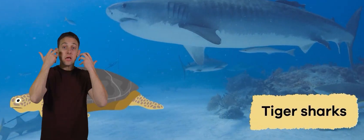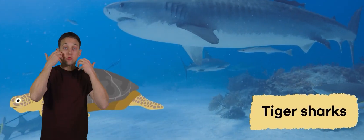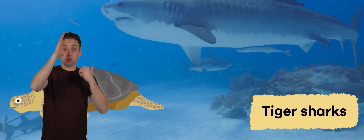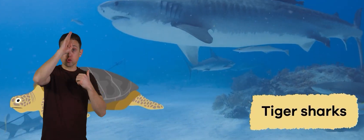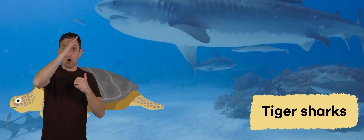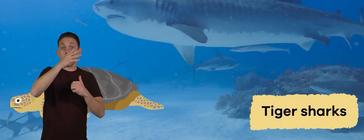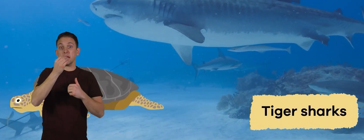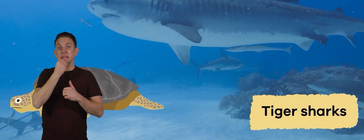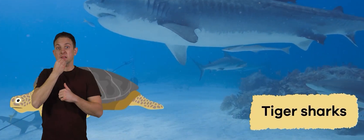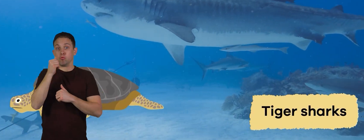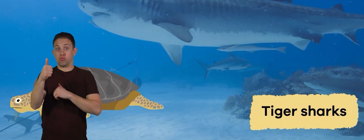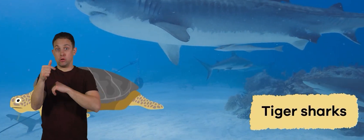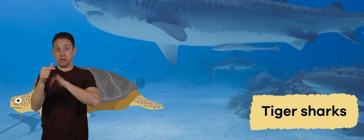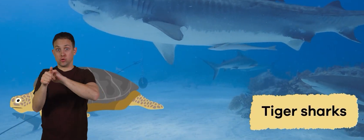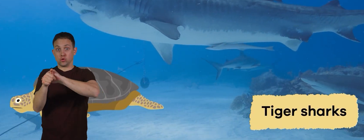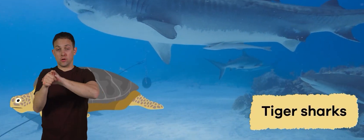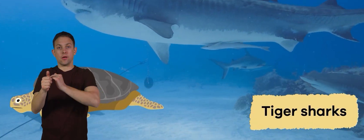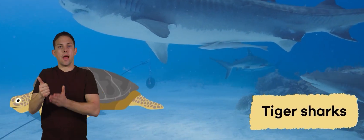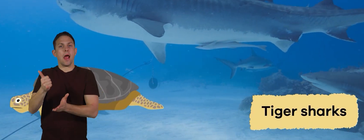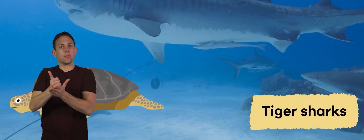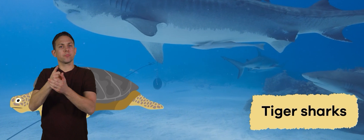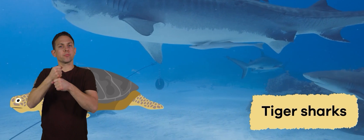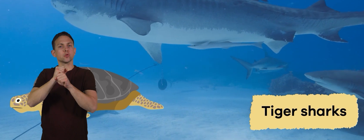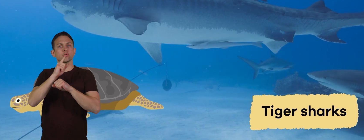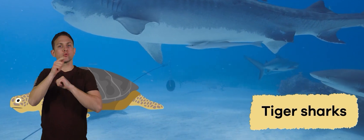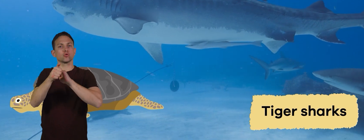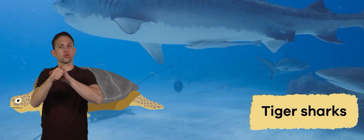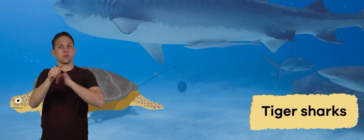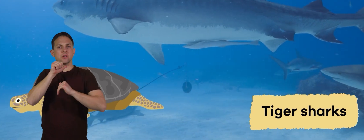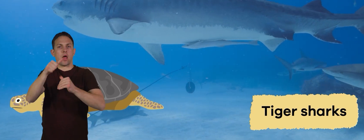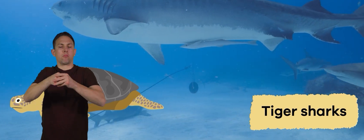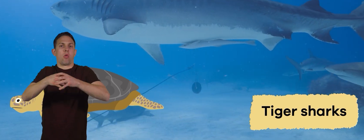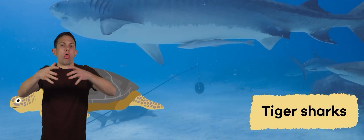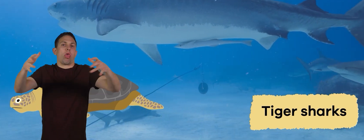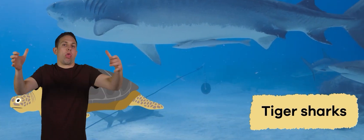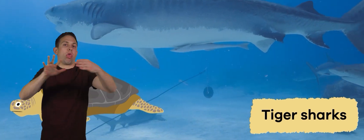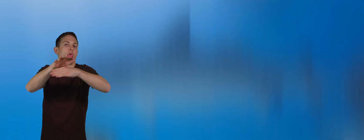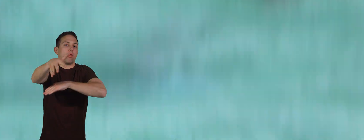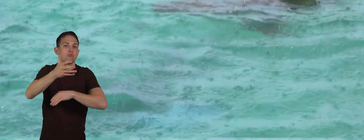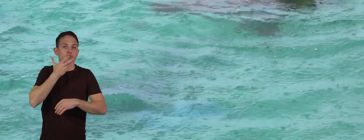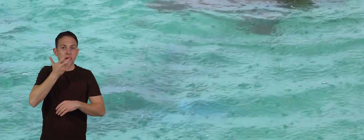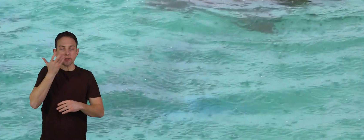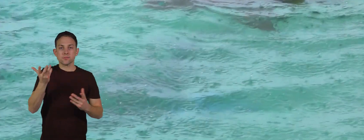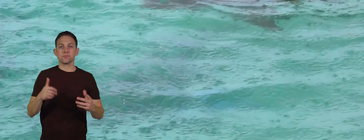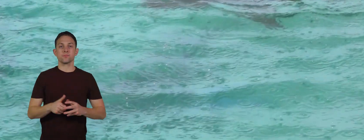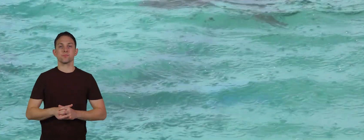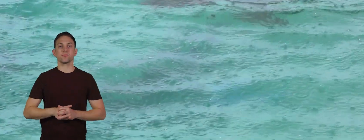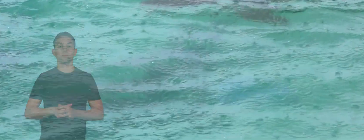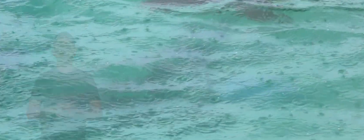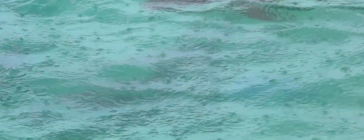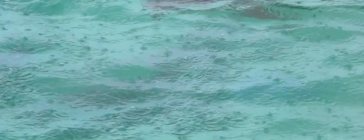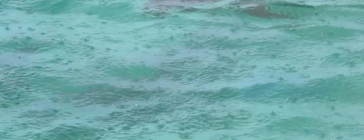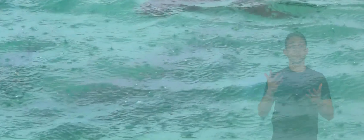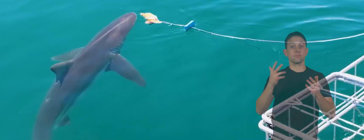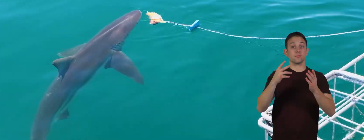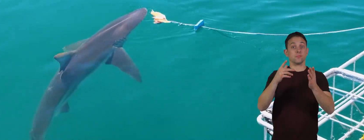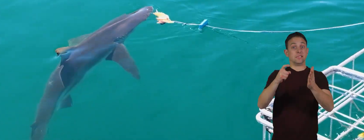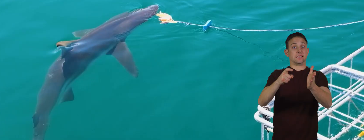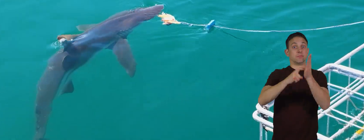turtles, which helps to ensure the turtles don't overgraze the grass. The demand for fins, overfishing,